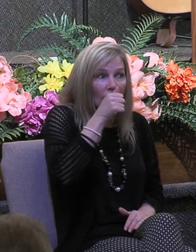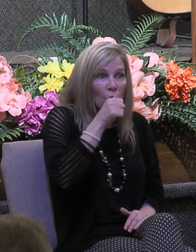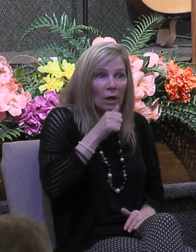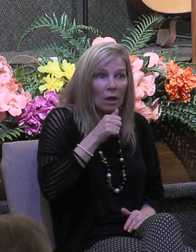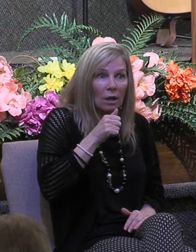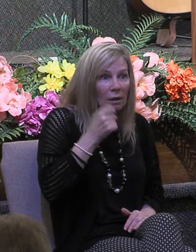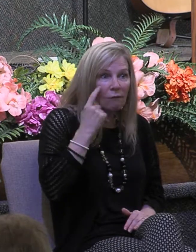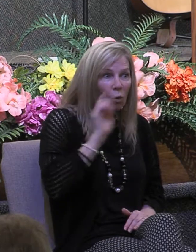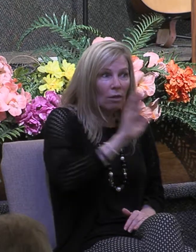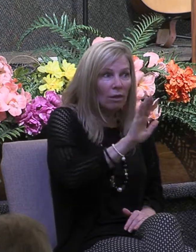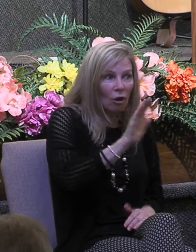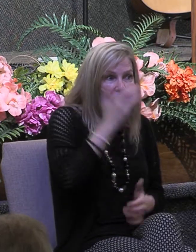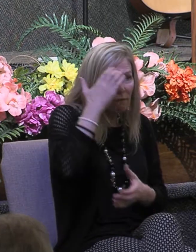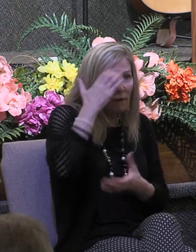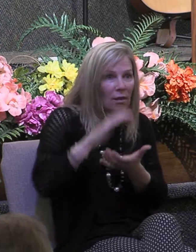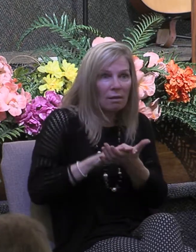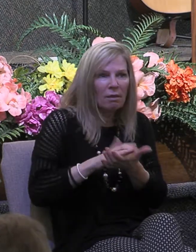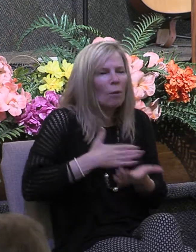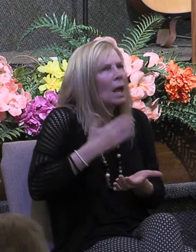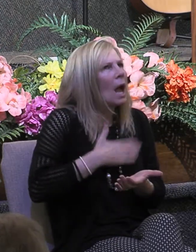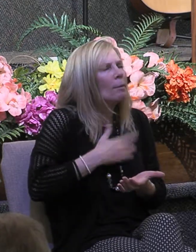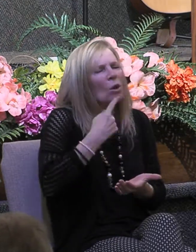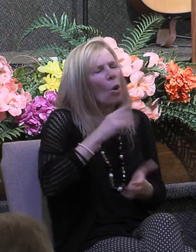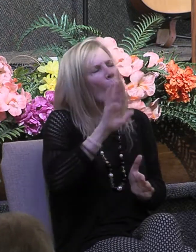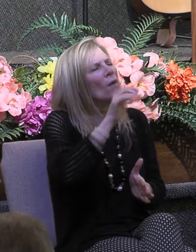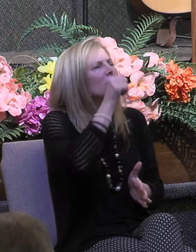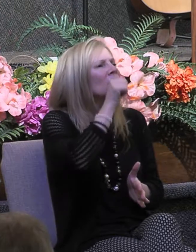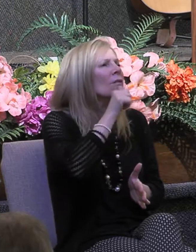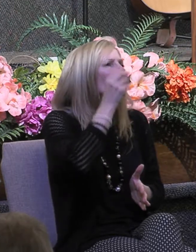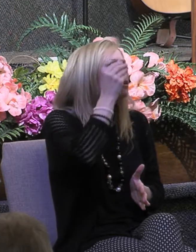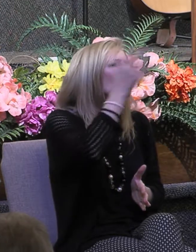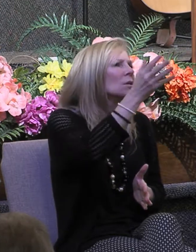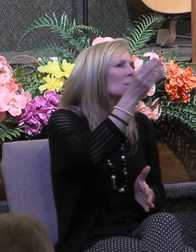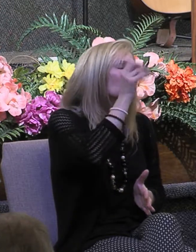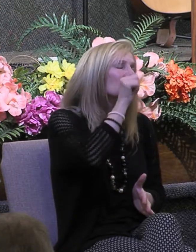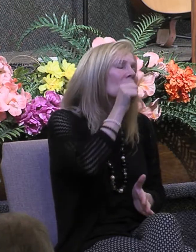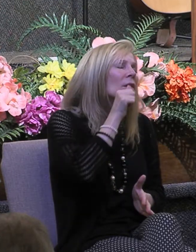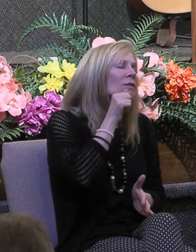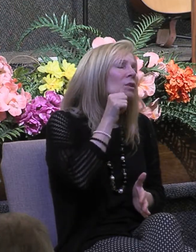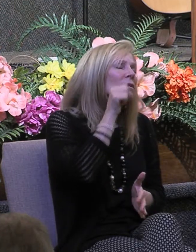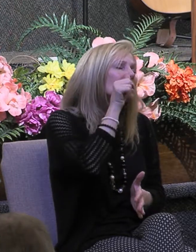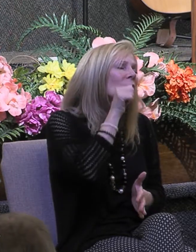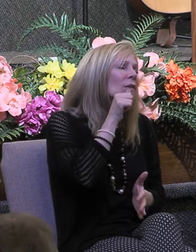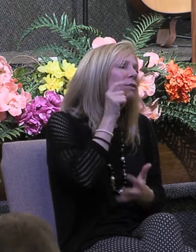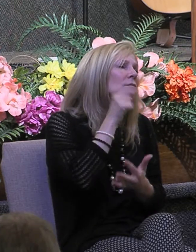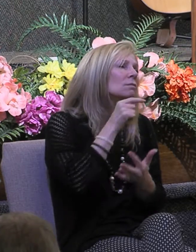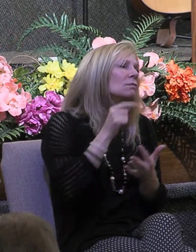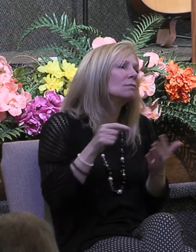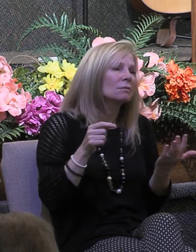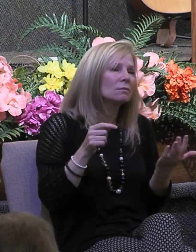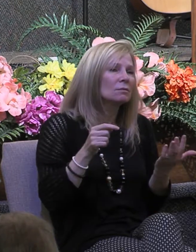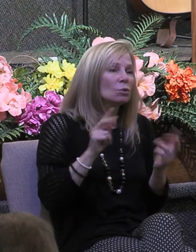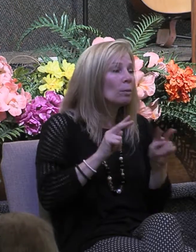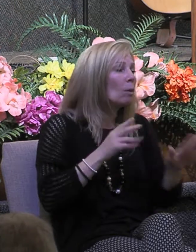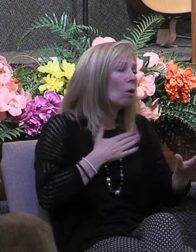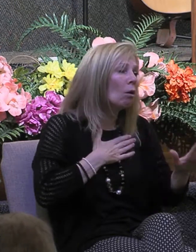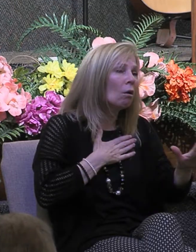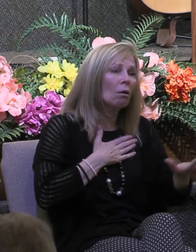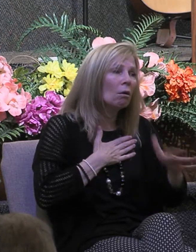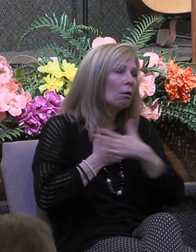faith and they'll be happy to tell you how much they've suffered because it makes them look as a hero in your eyes their suffering for